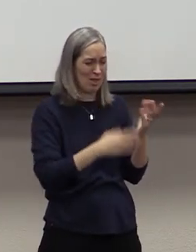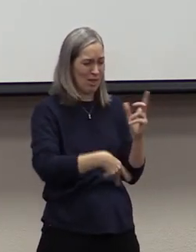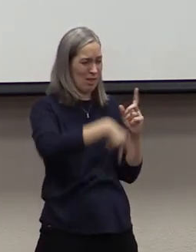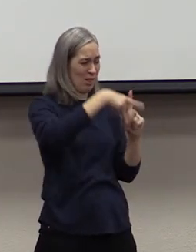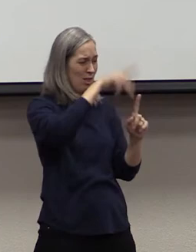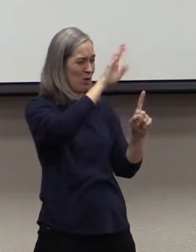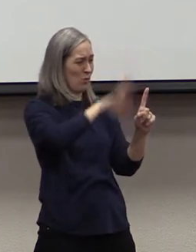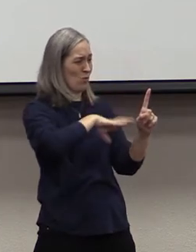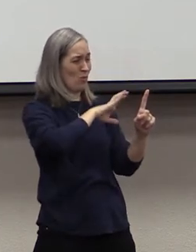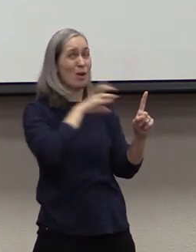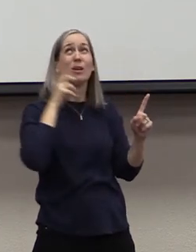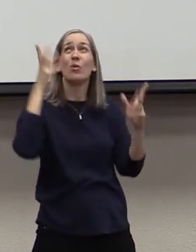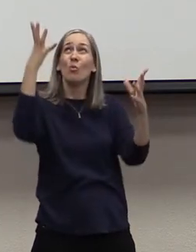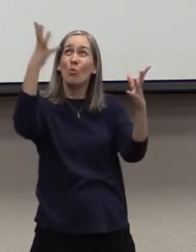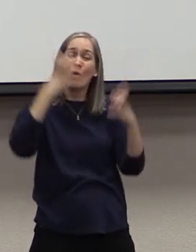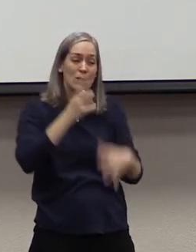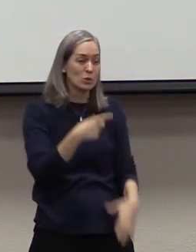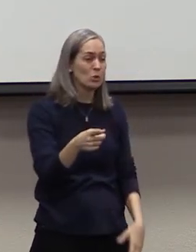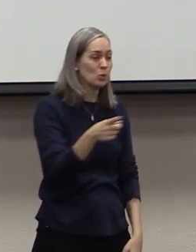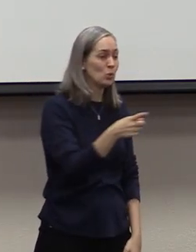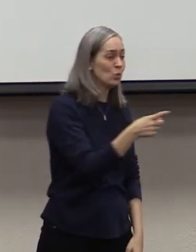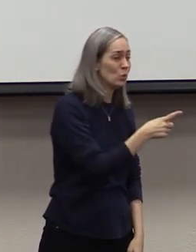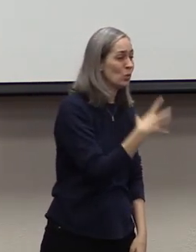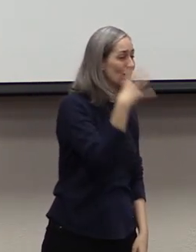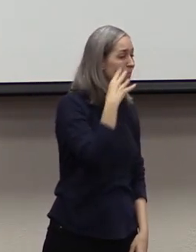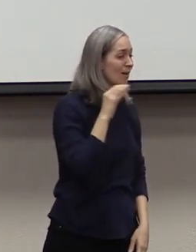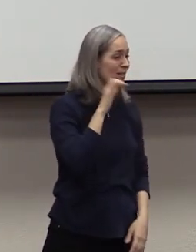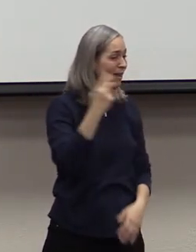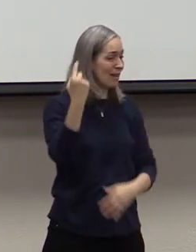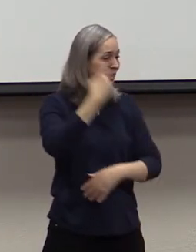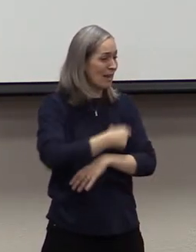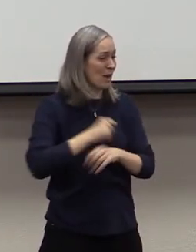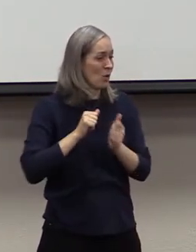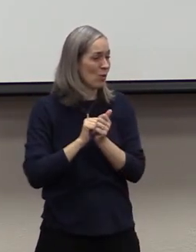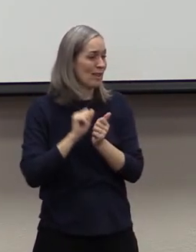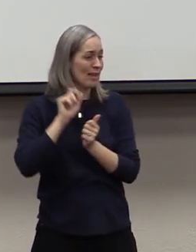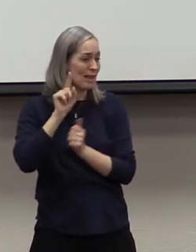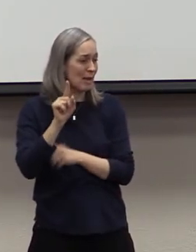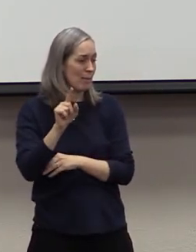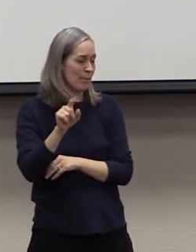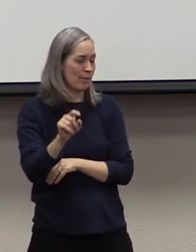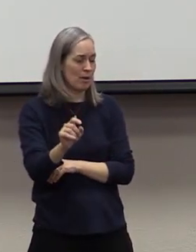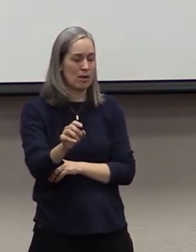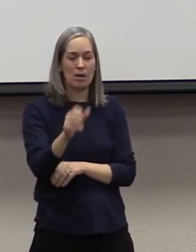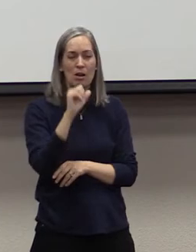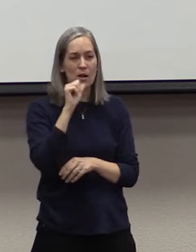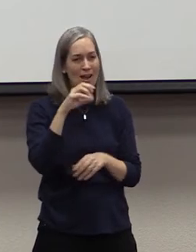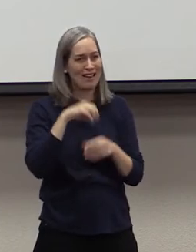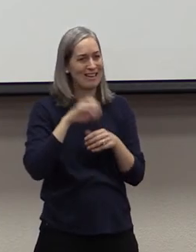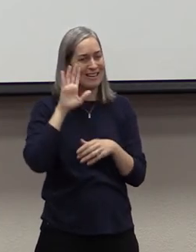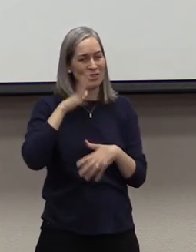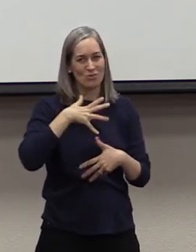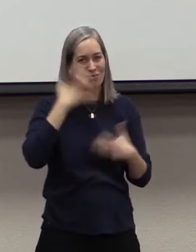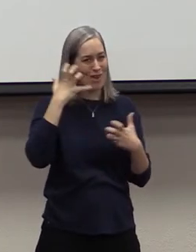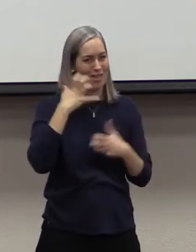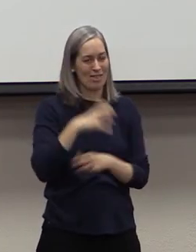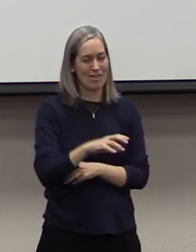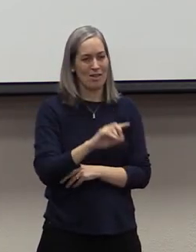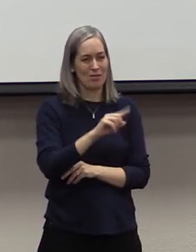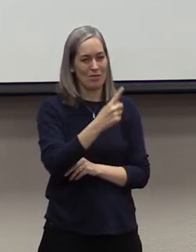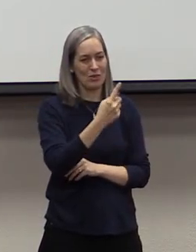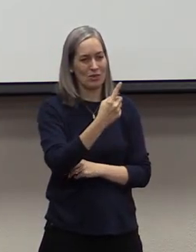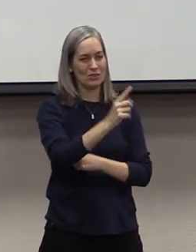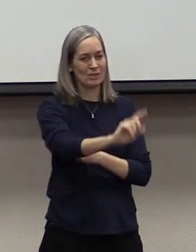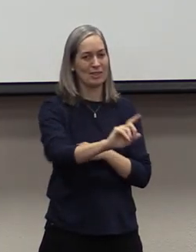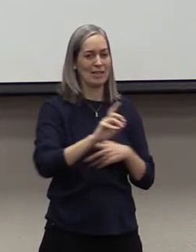wants you to experience that day with Him. Not in His wrath. 1 Timothy